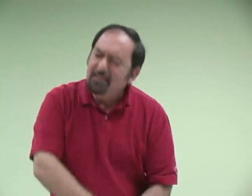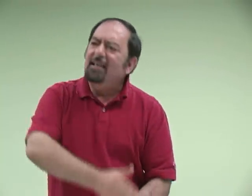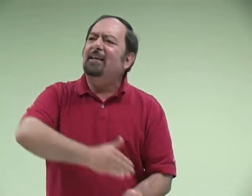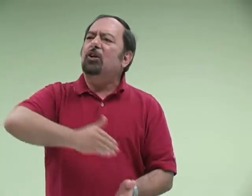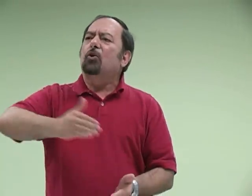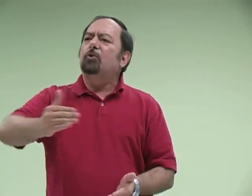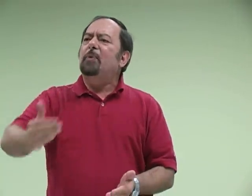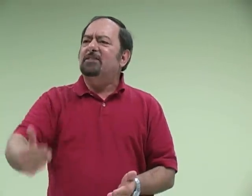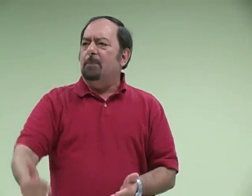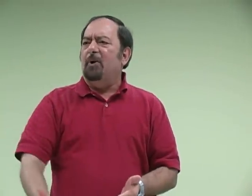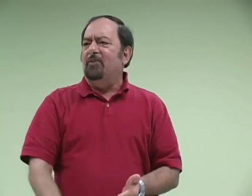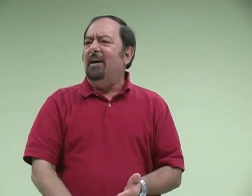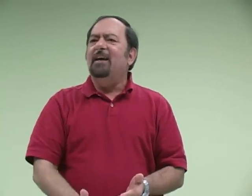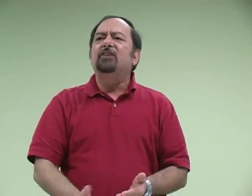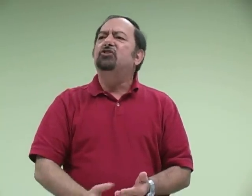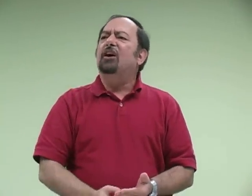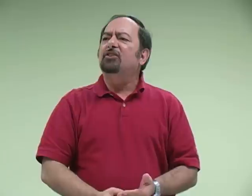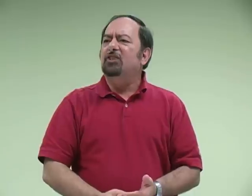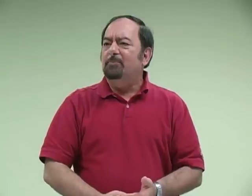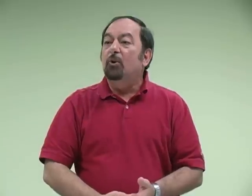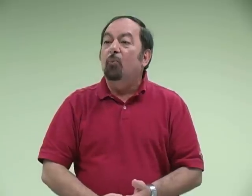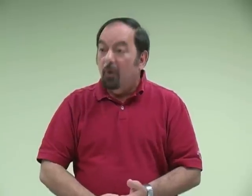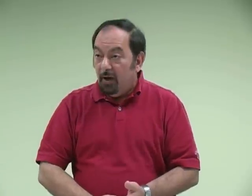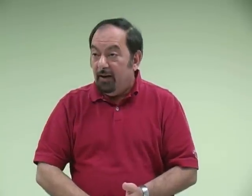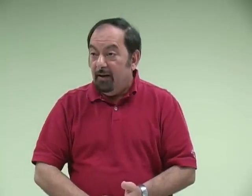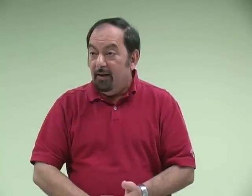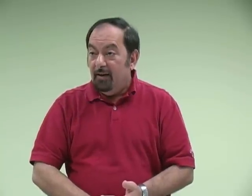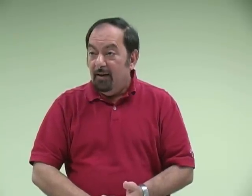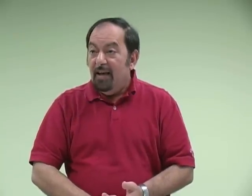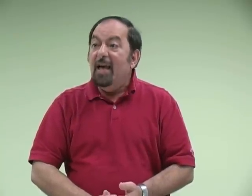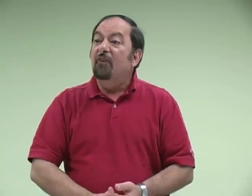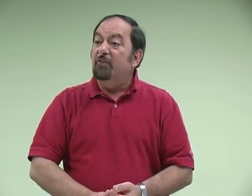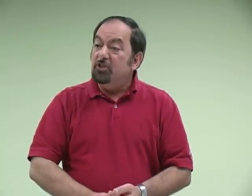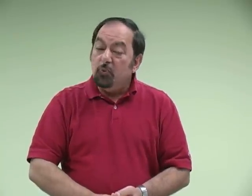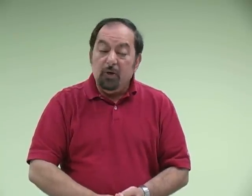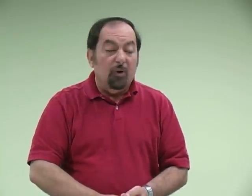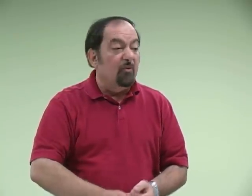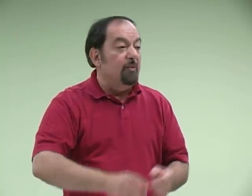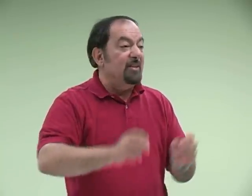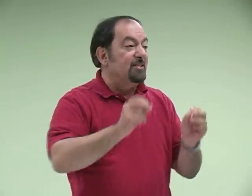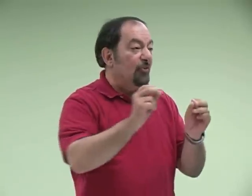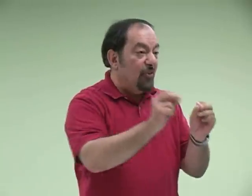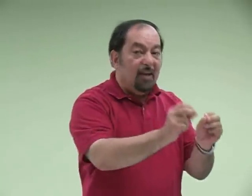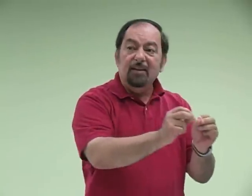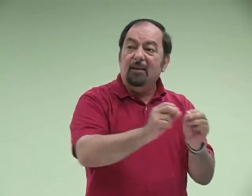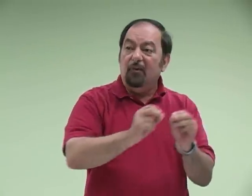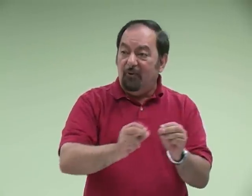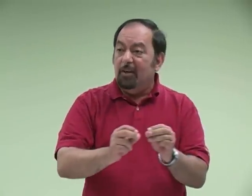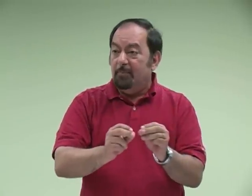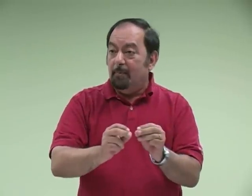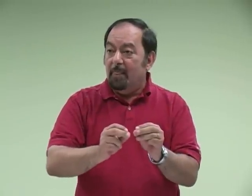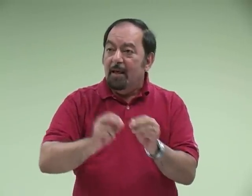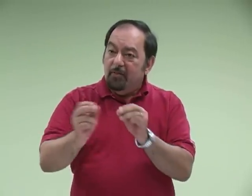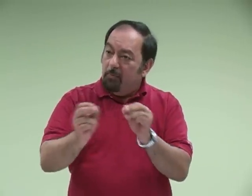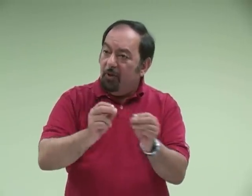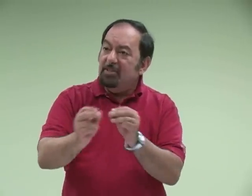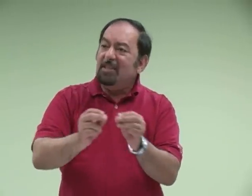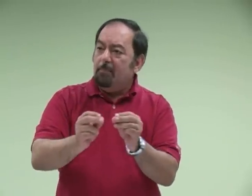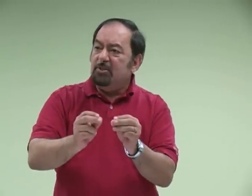Amazingly, the Lord picks up on that in John chapter 1, and verse 21, when he meets Nathanael of Philip. They're both disciples